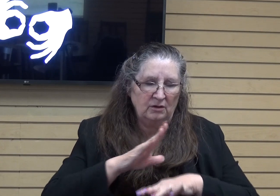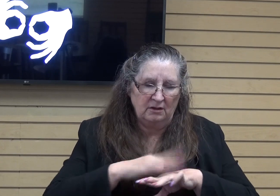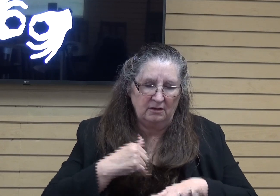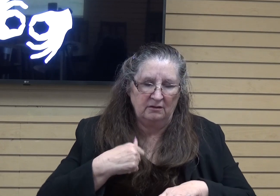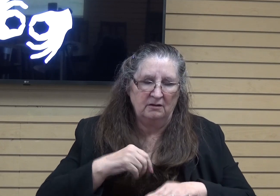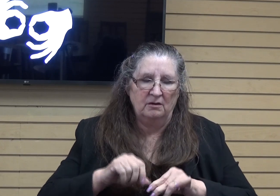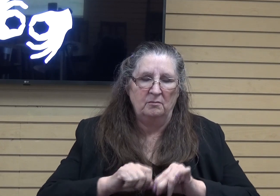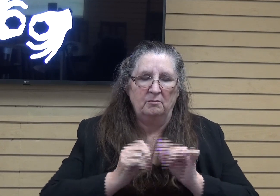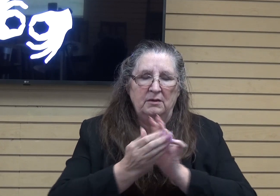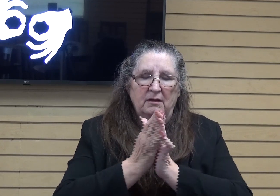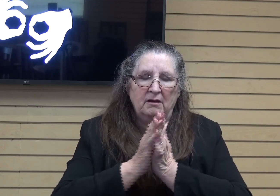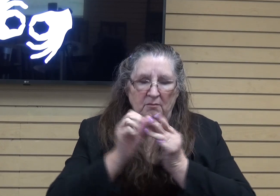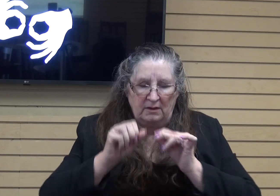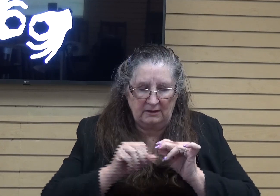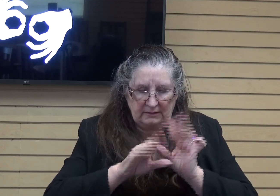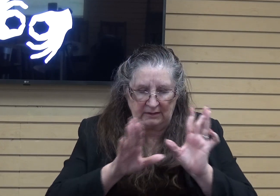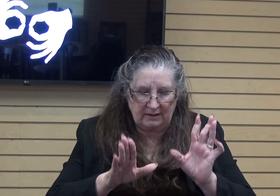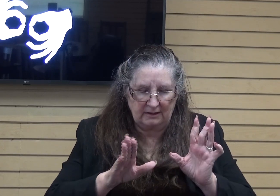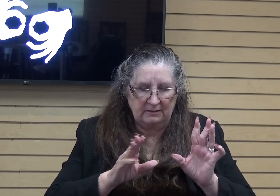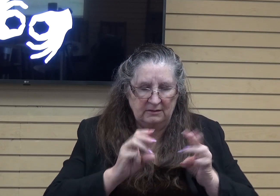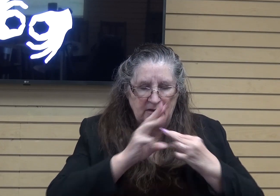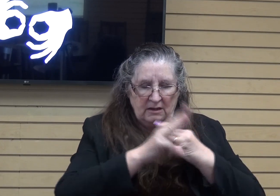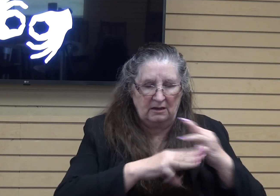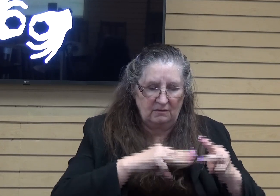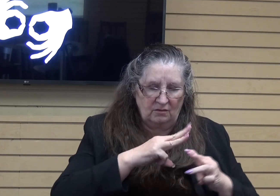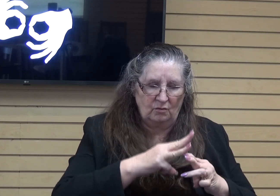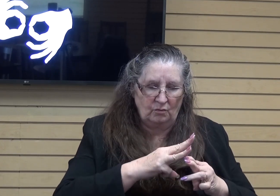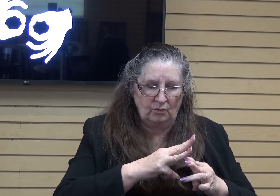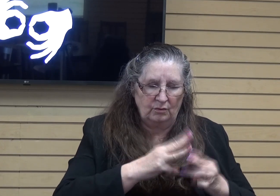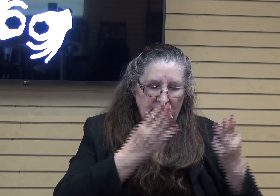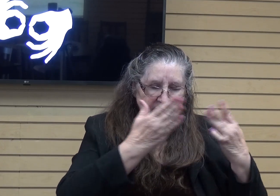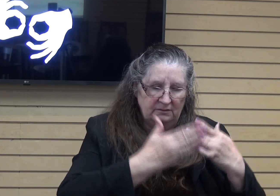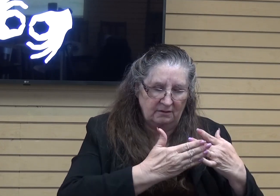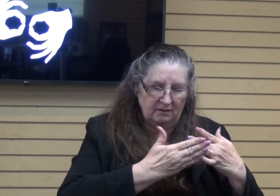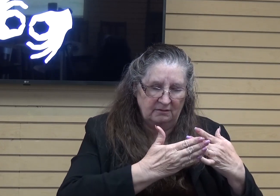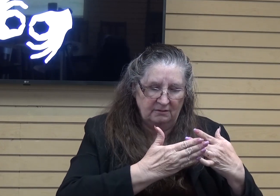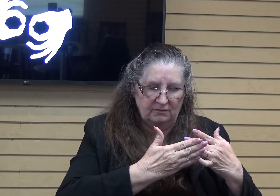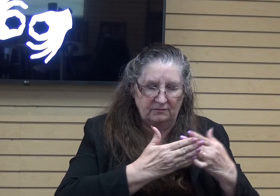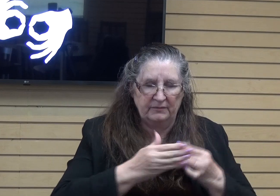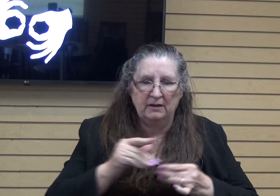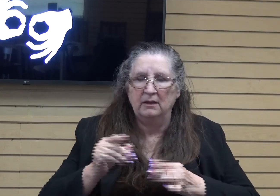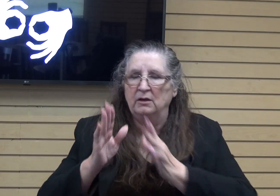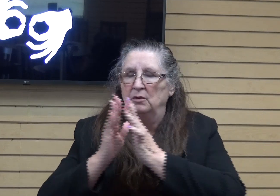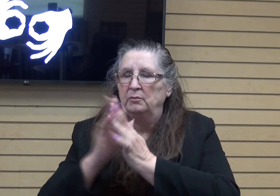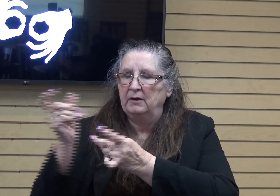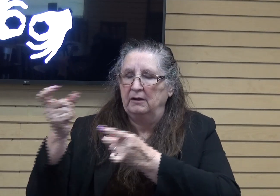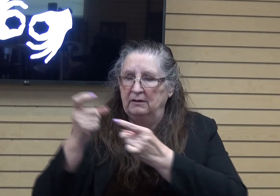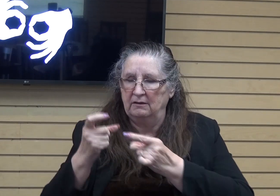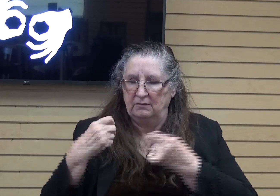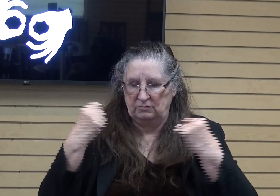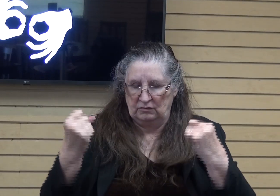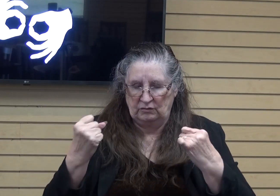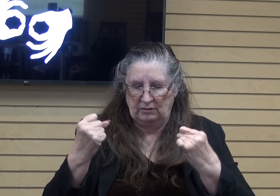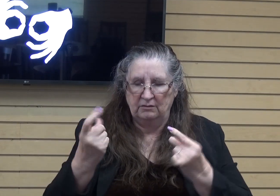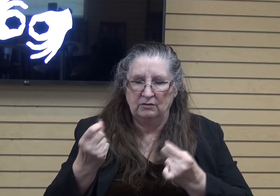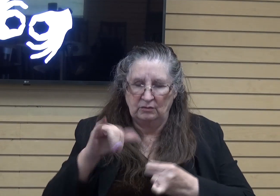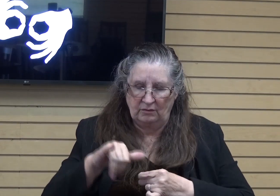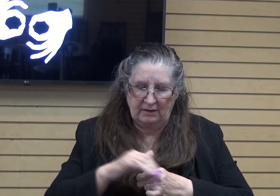in what the world has become. And we pray that you would give us the strength to do so. In Jesus'